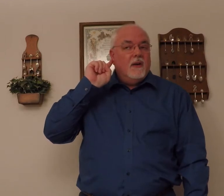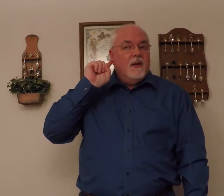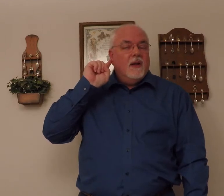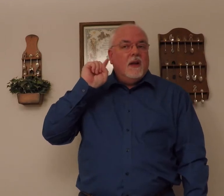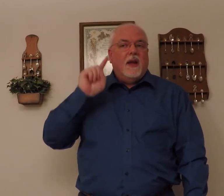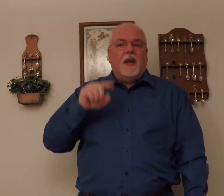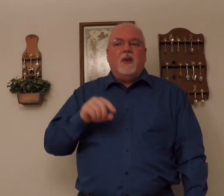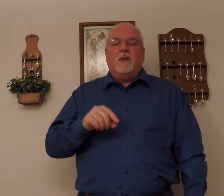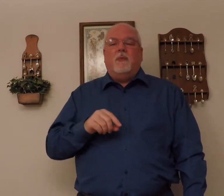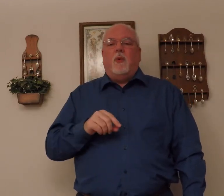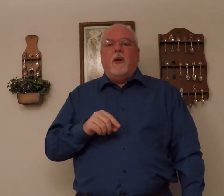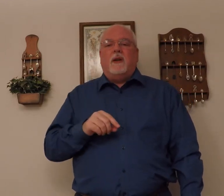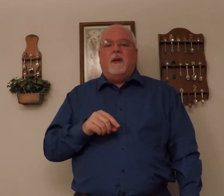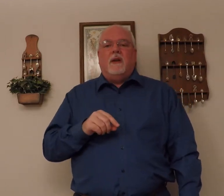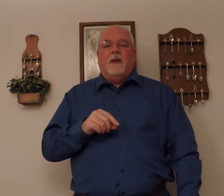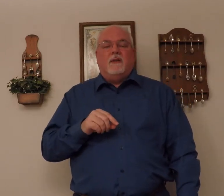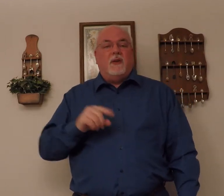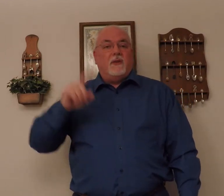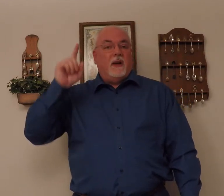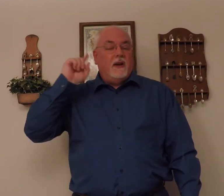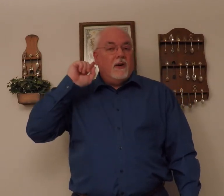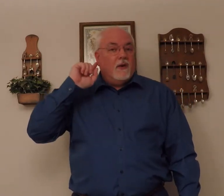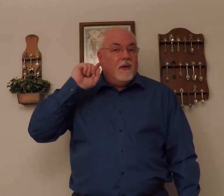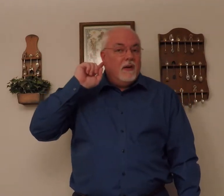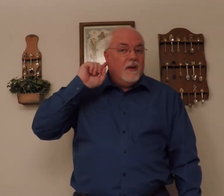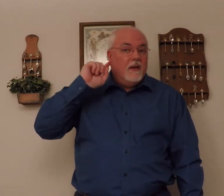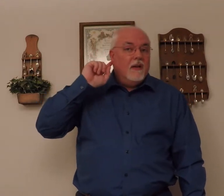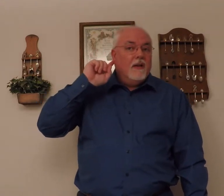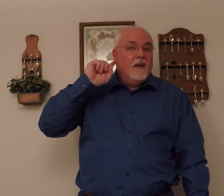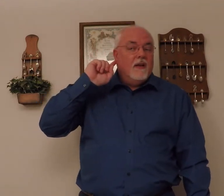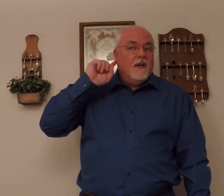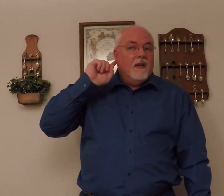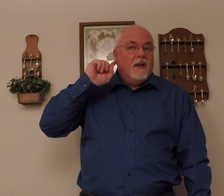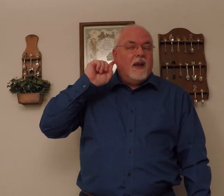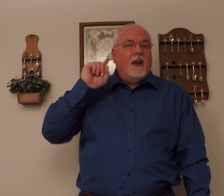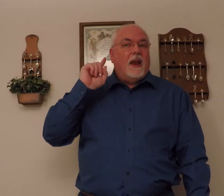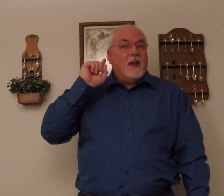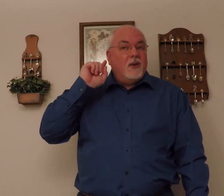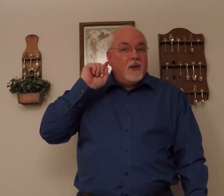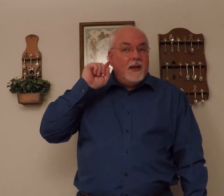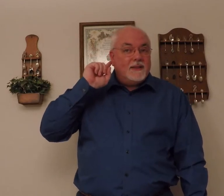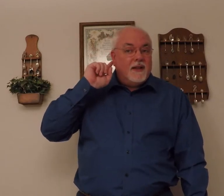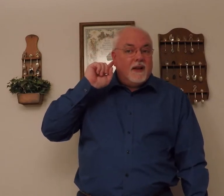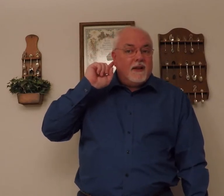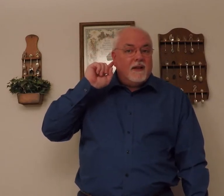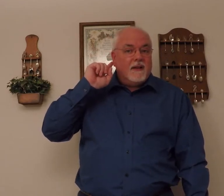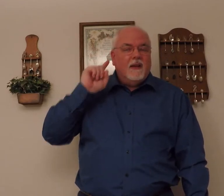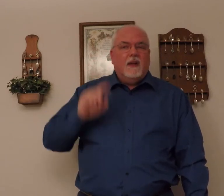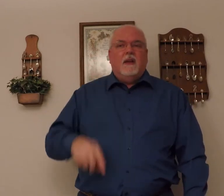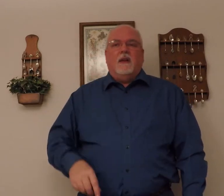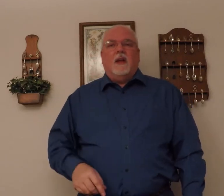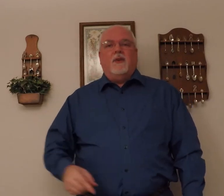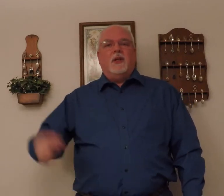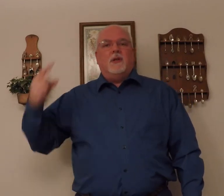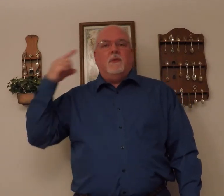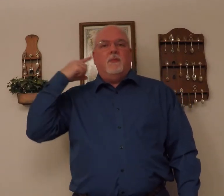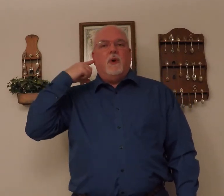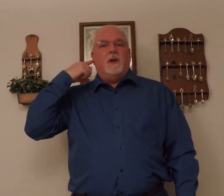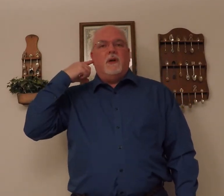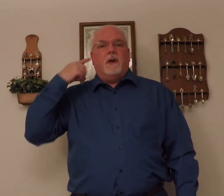and you just point to your ear, and like you're listening. If you just point to your